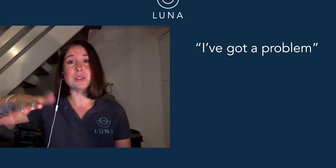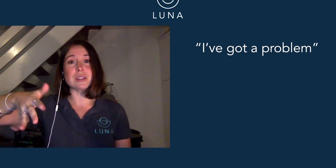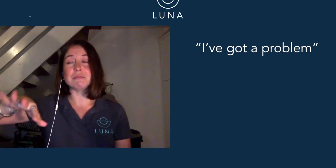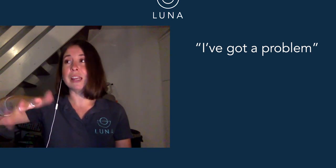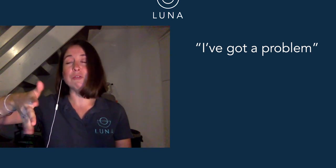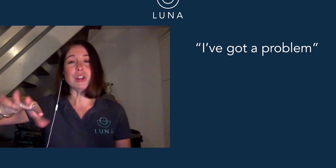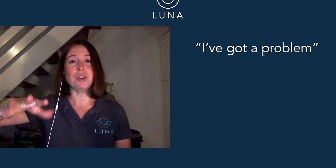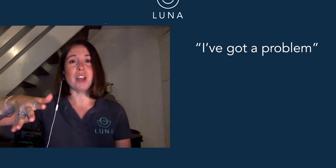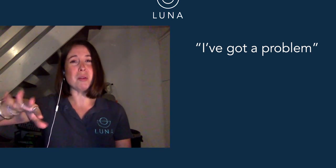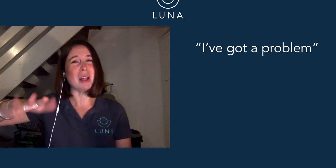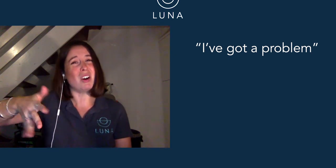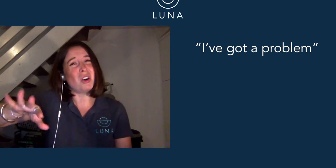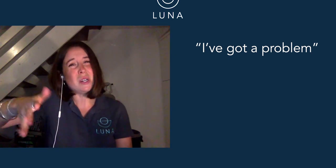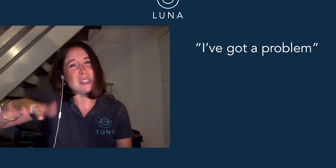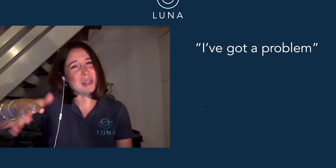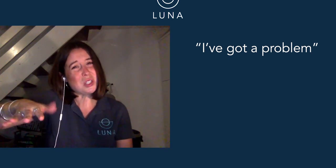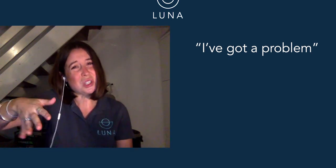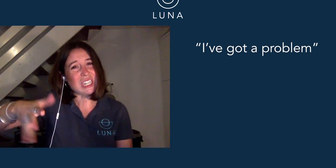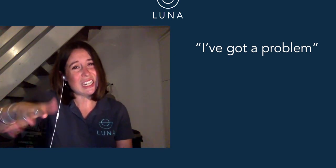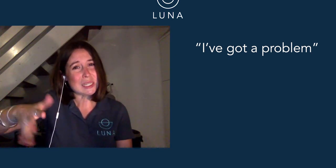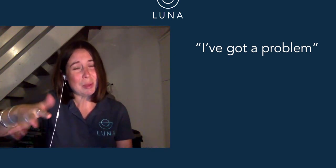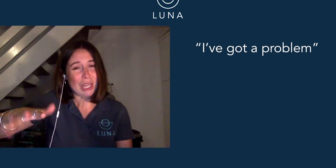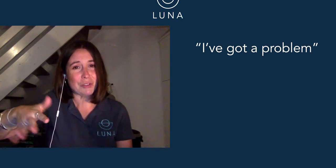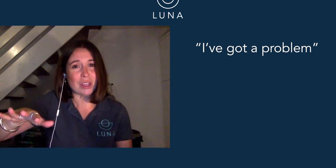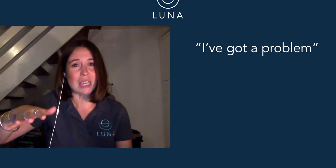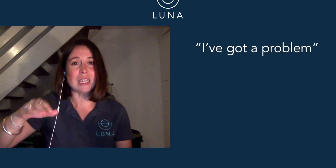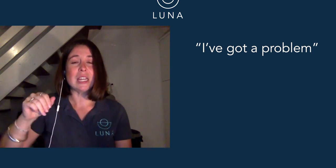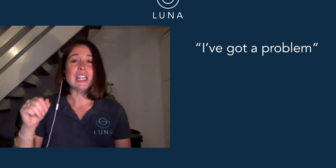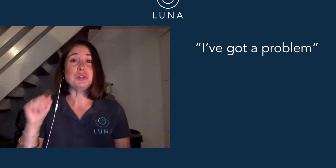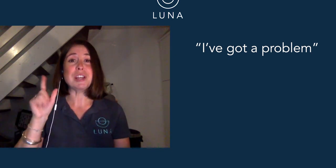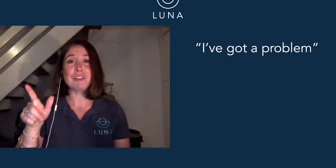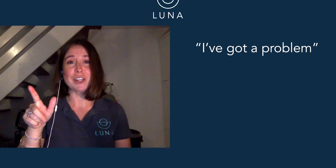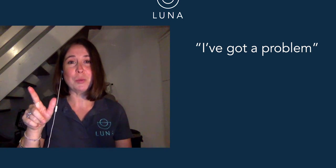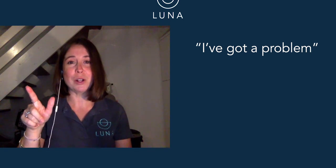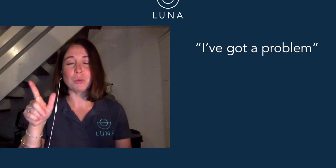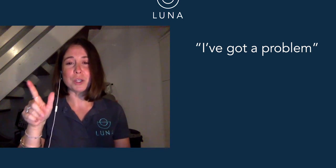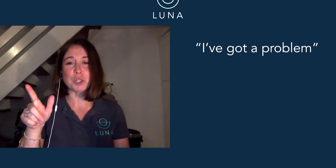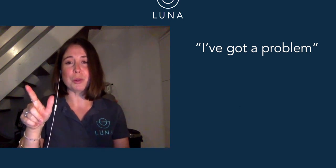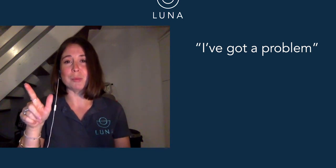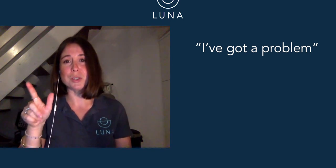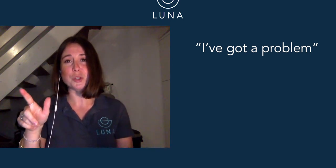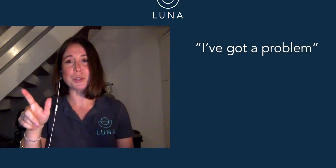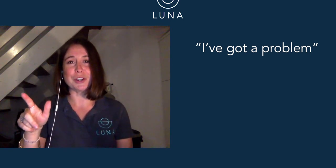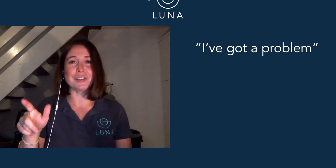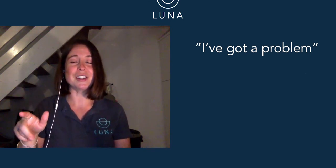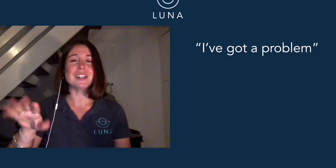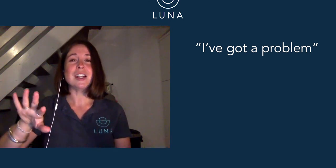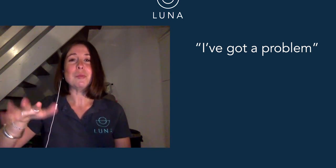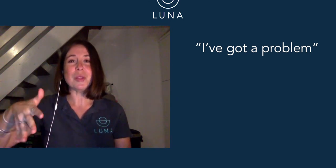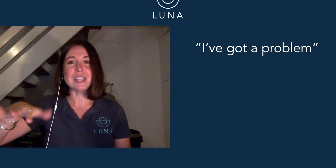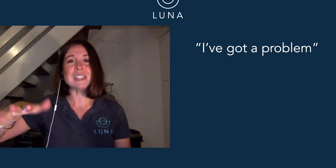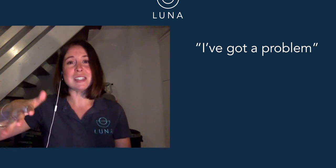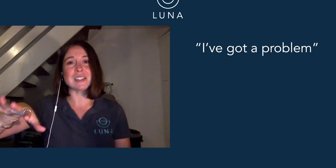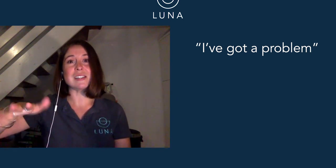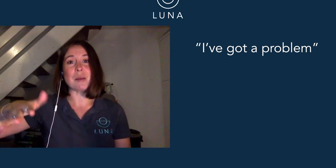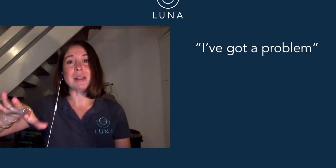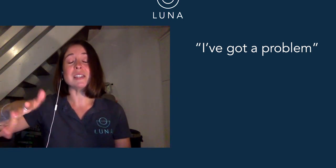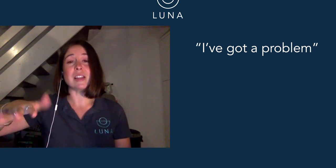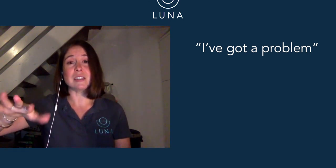in real life. You be like, oh, it's a bit dodgy, it's a bit iffy. You definitely will once you become a scuba diver, but that means that there's